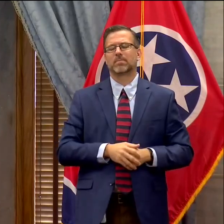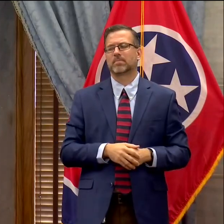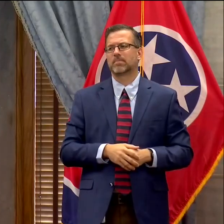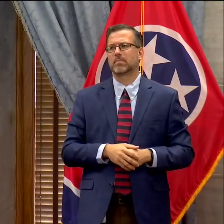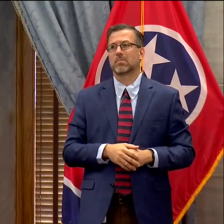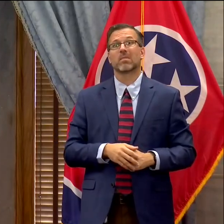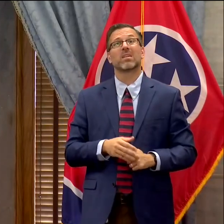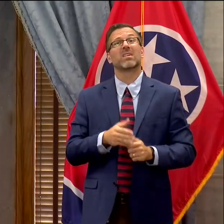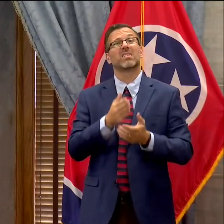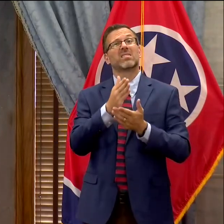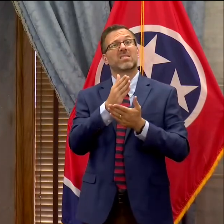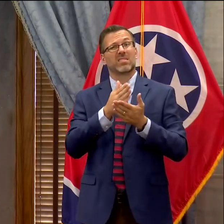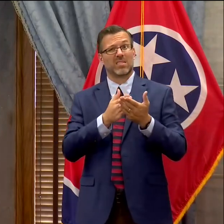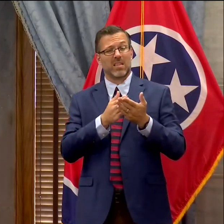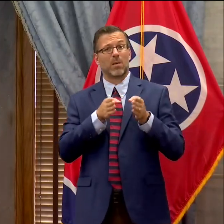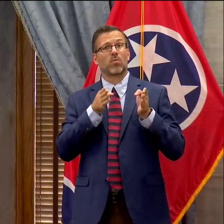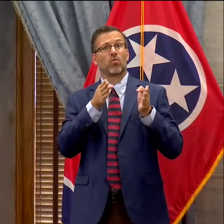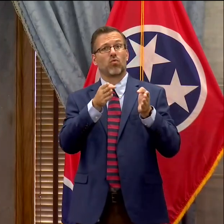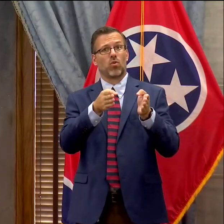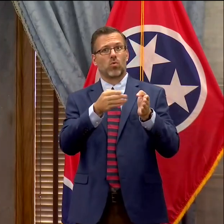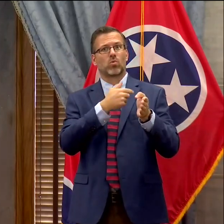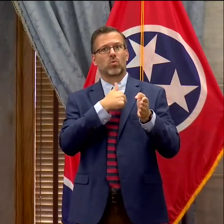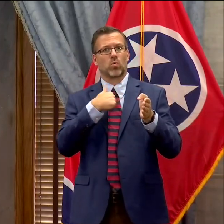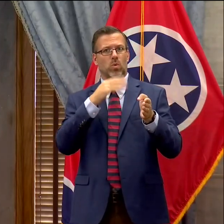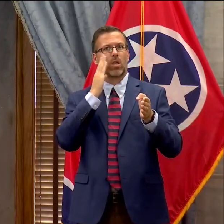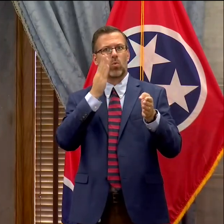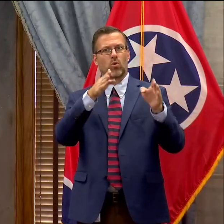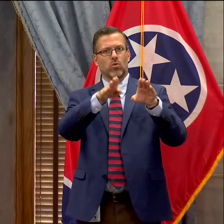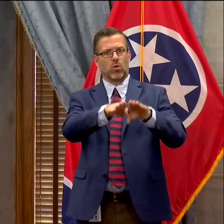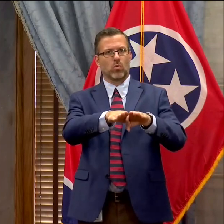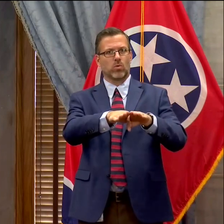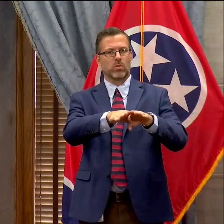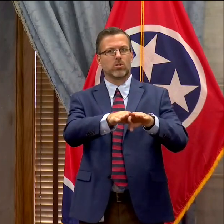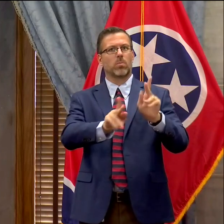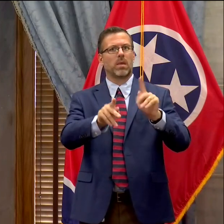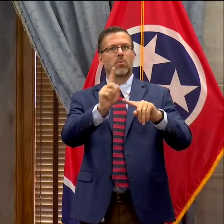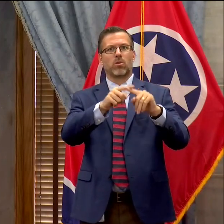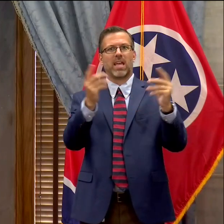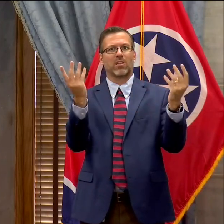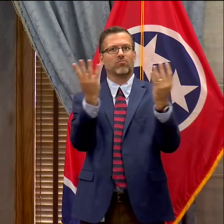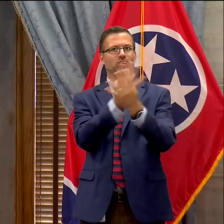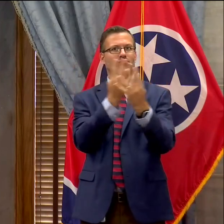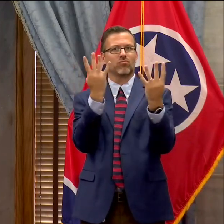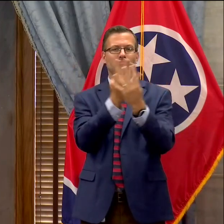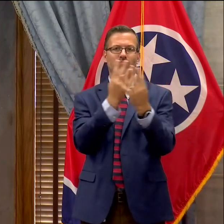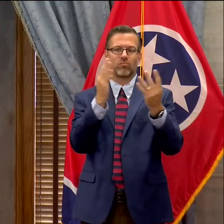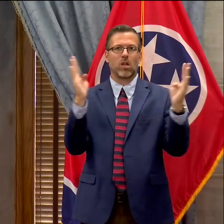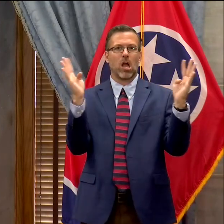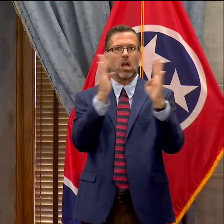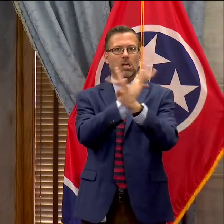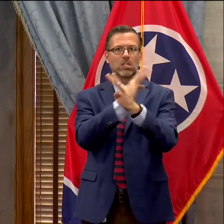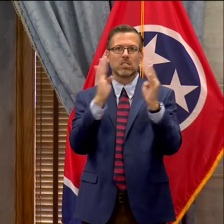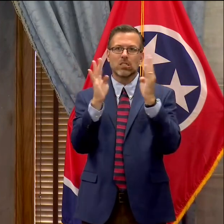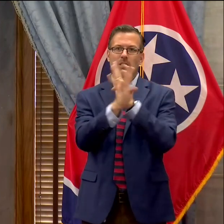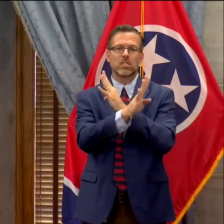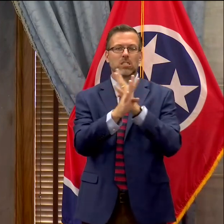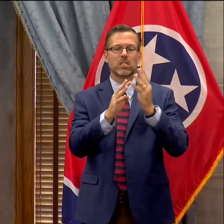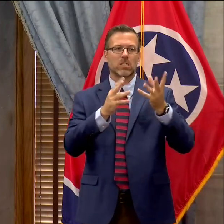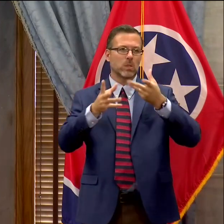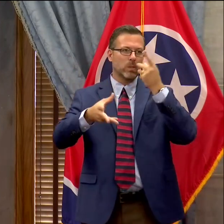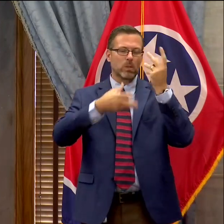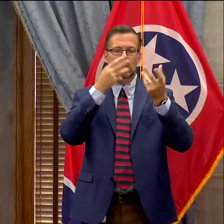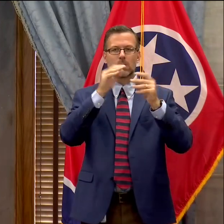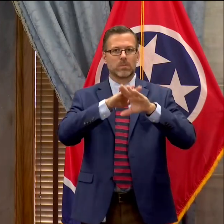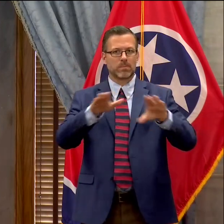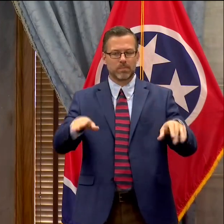-traffic pedestrian areas to avoid congestion between classes. Our dining areas are arranged for social distancing, and our